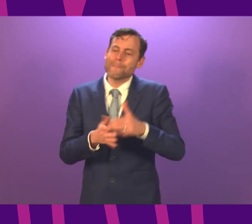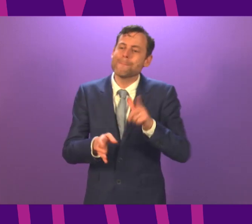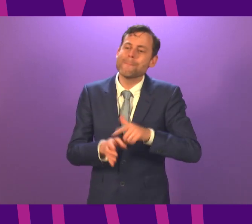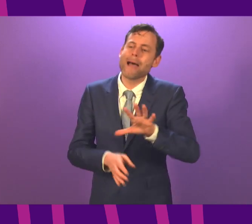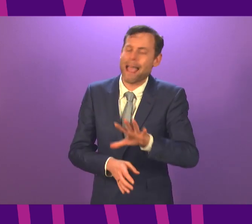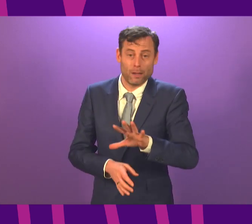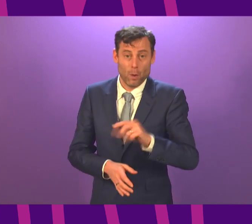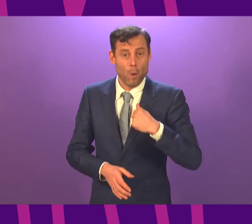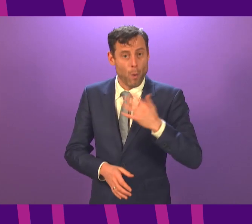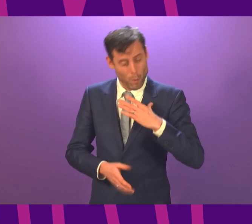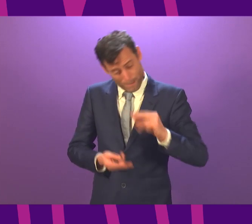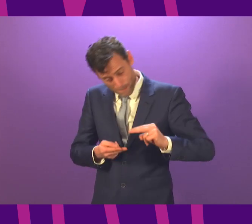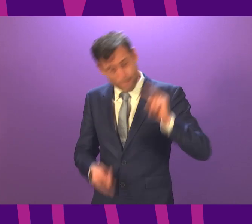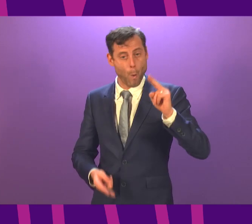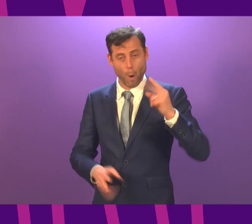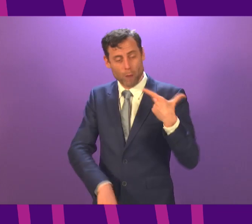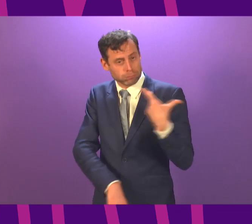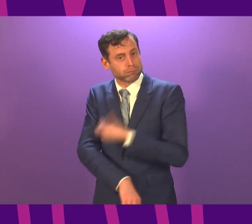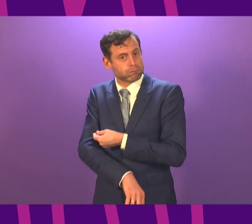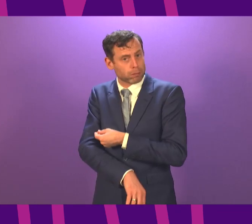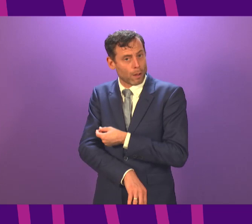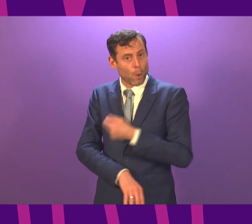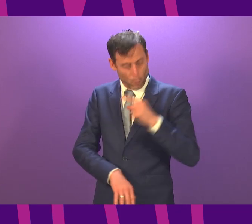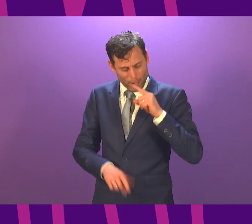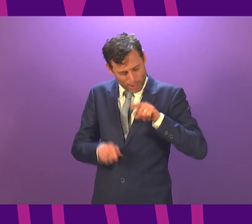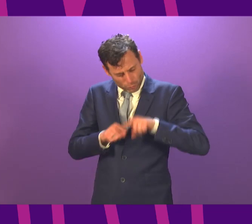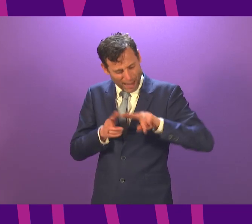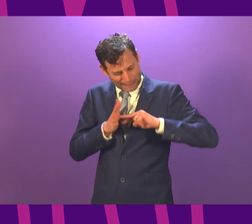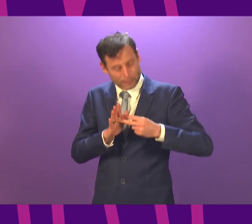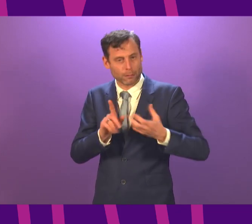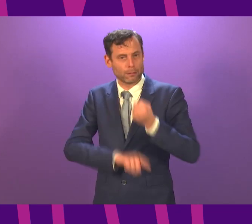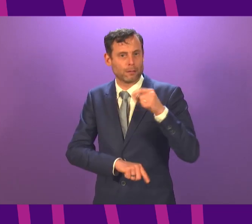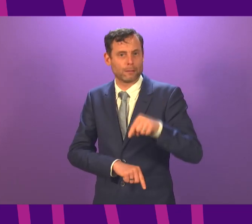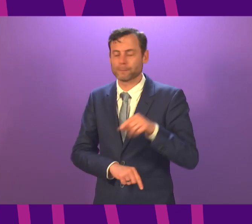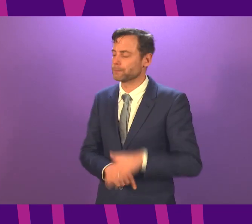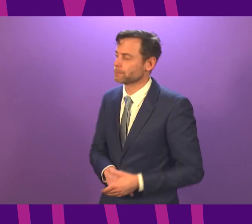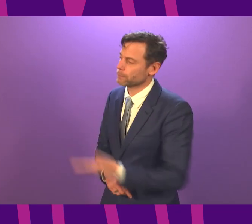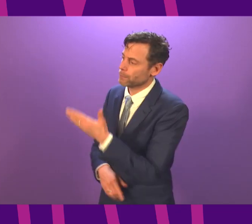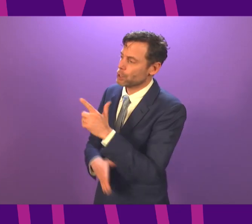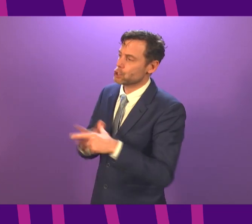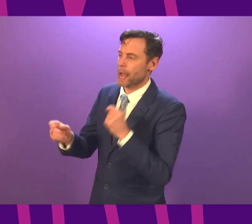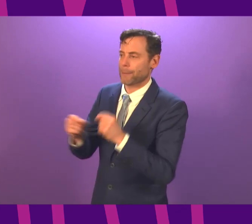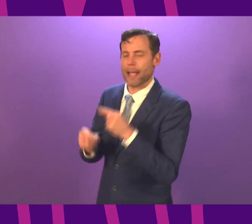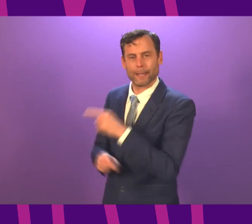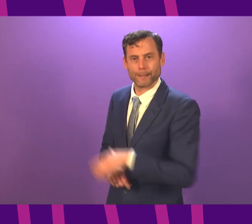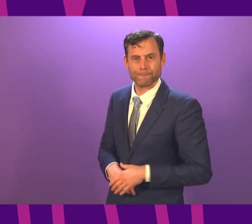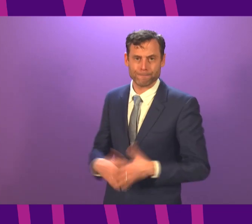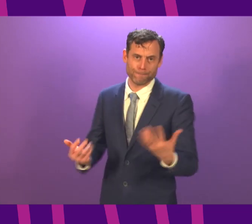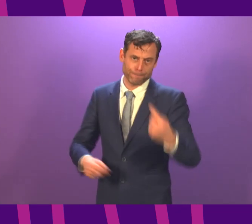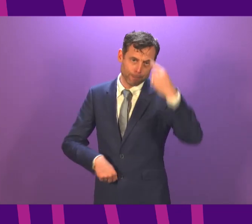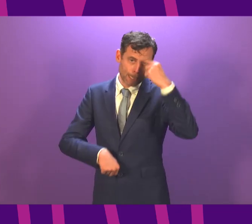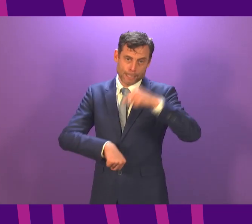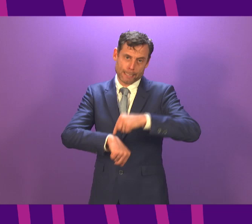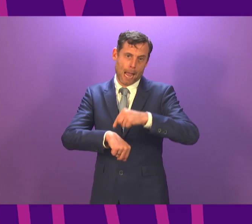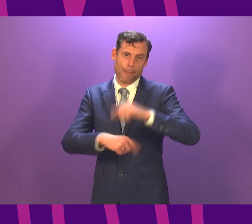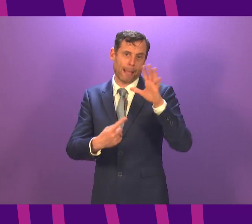all options to achieve. Jackie Bailey to be filled by John Mason. Given that this is a race against time, rolling out the vaccination